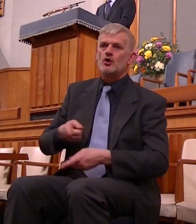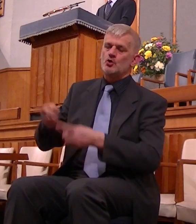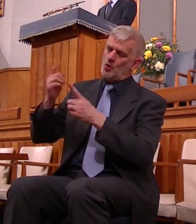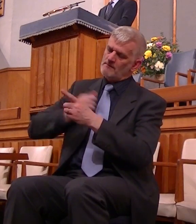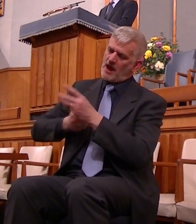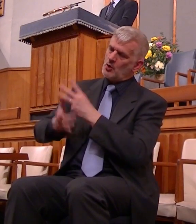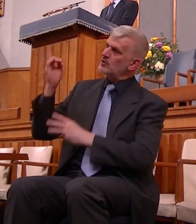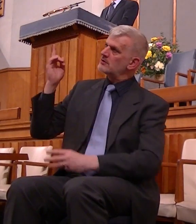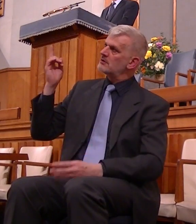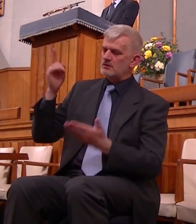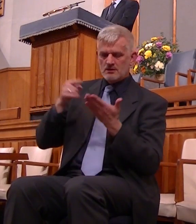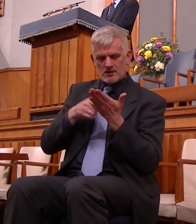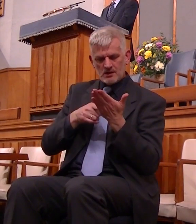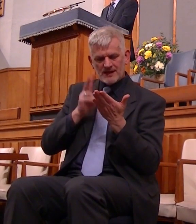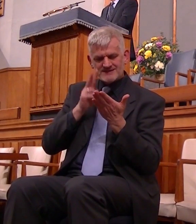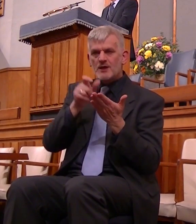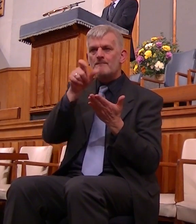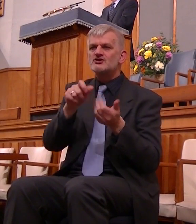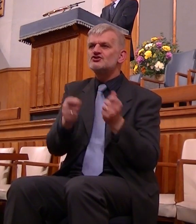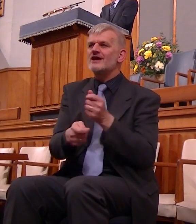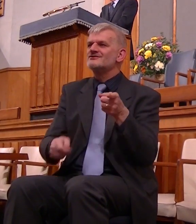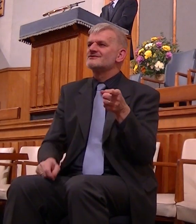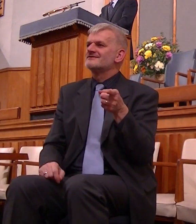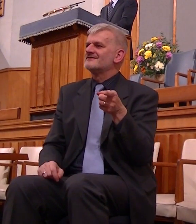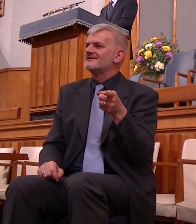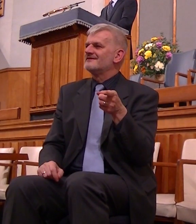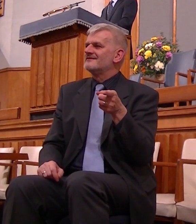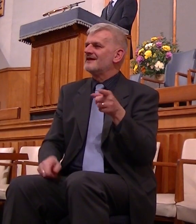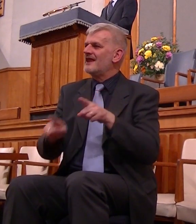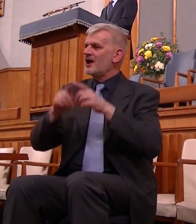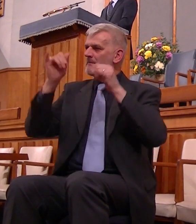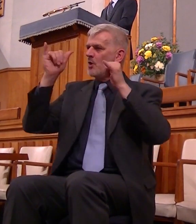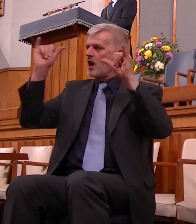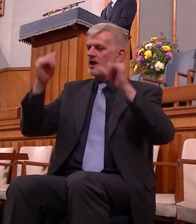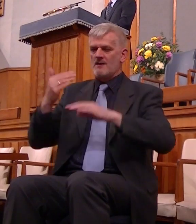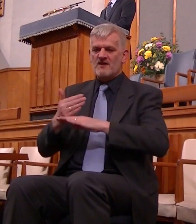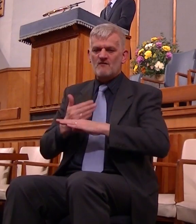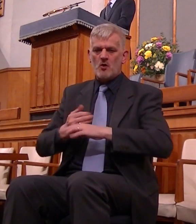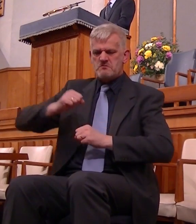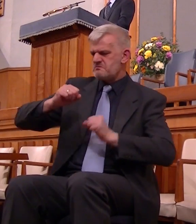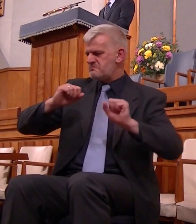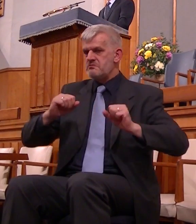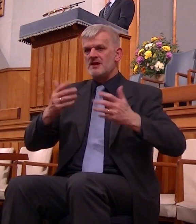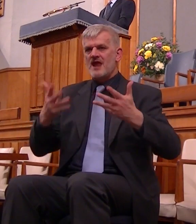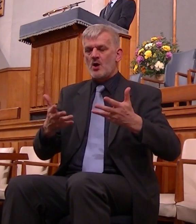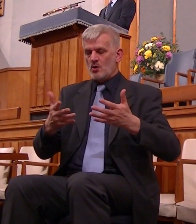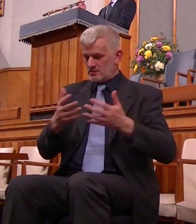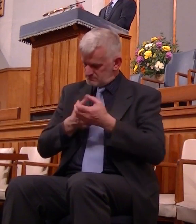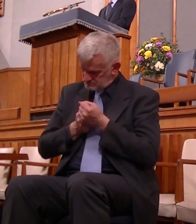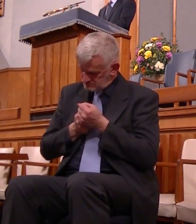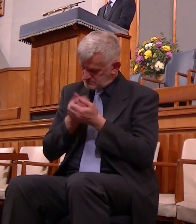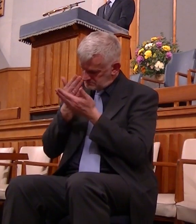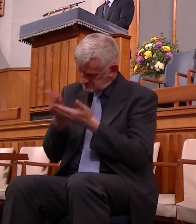what a change for the illustration of Israel Ephraim that was